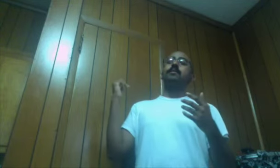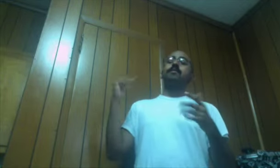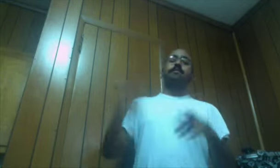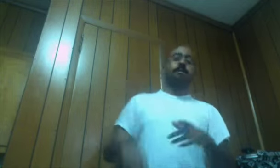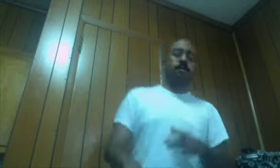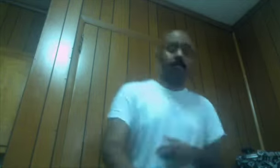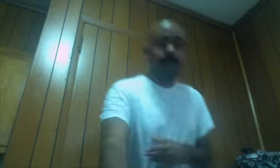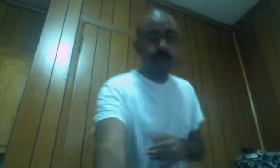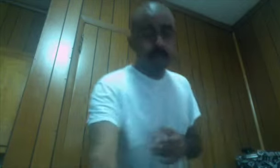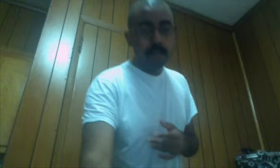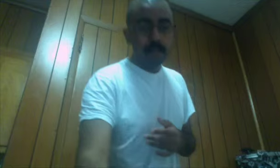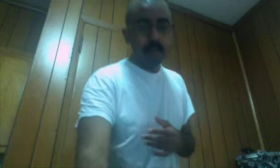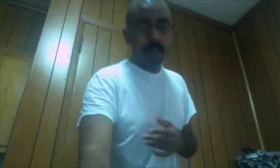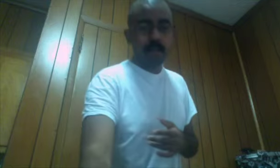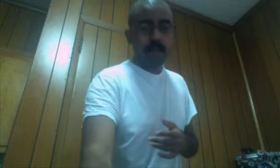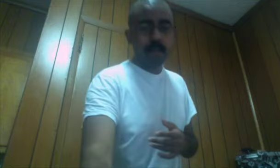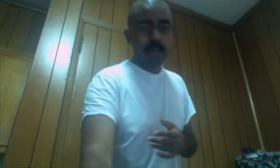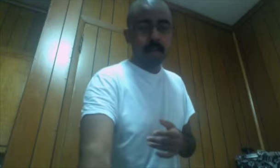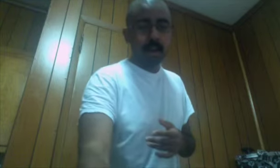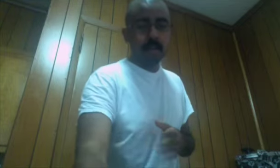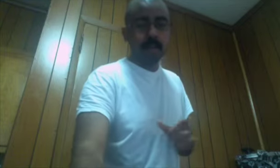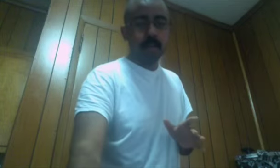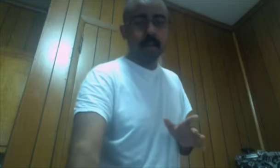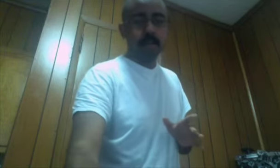Hold up I have it right here Let me not Fuck it up